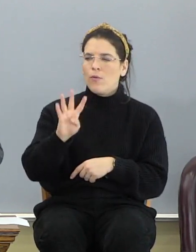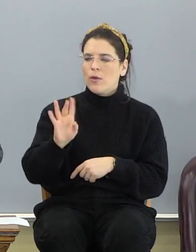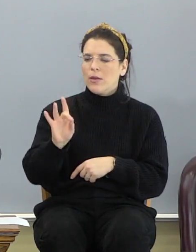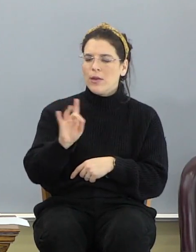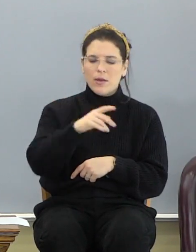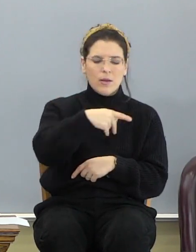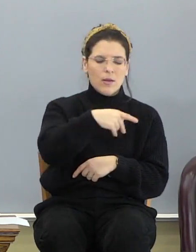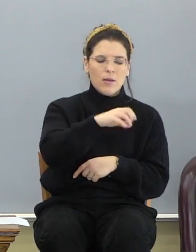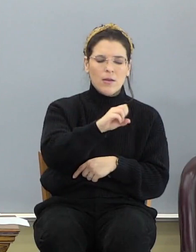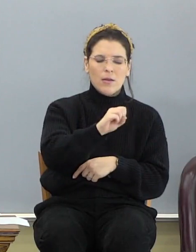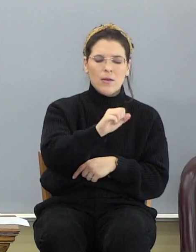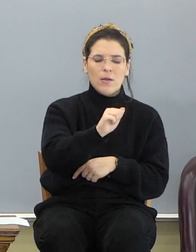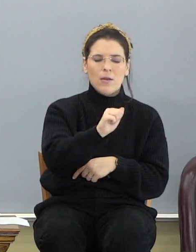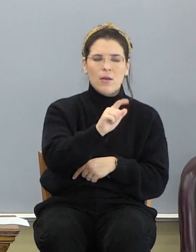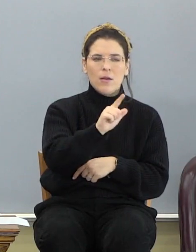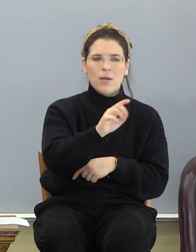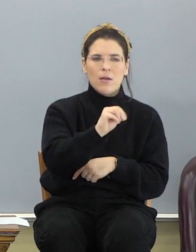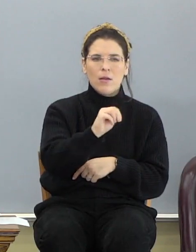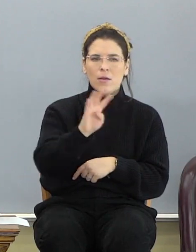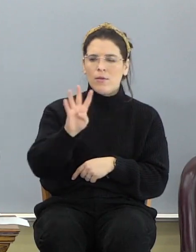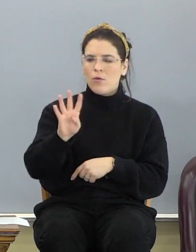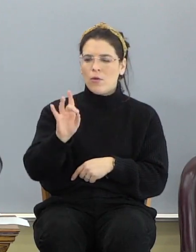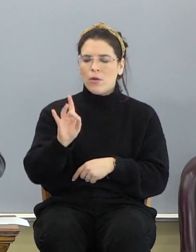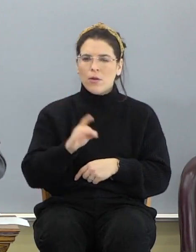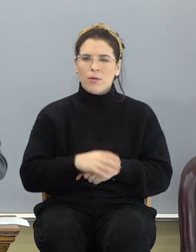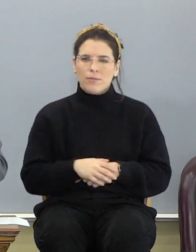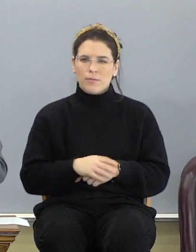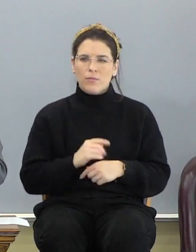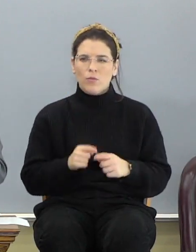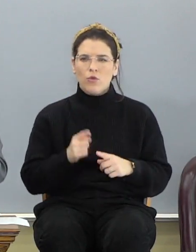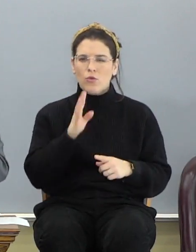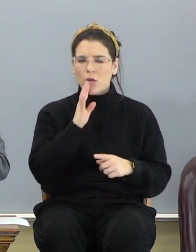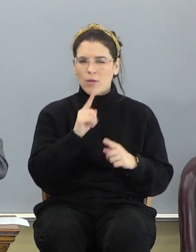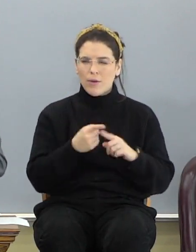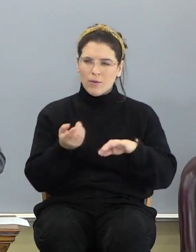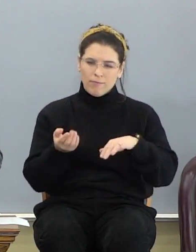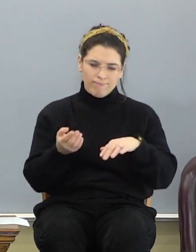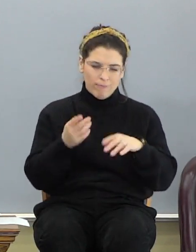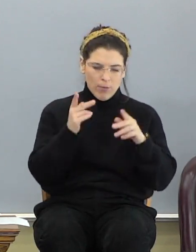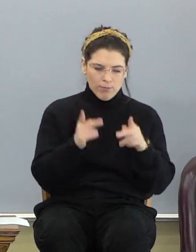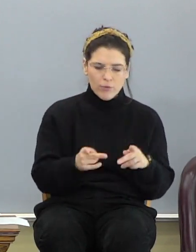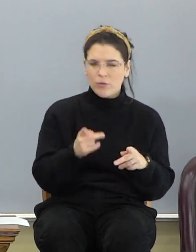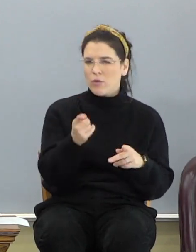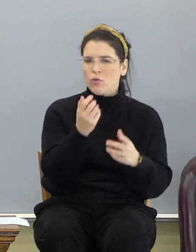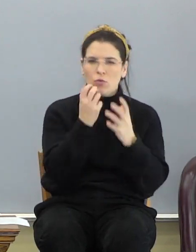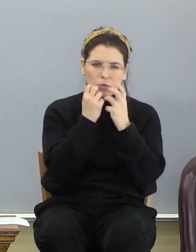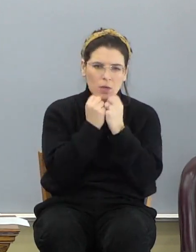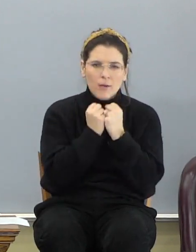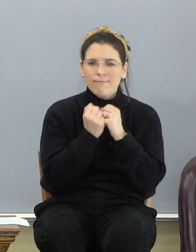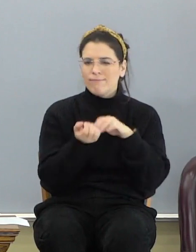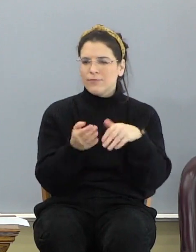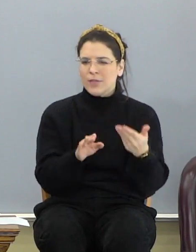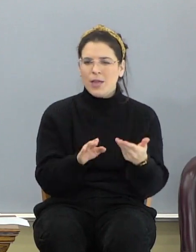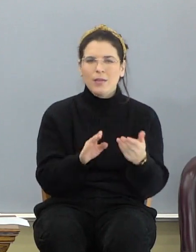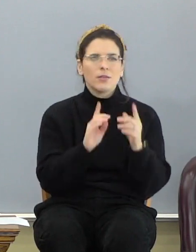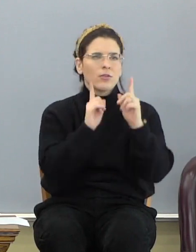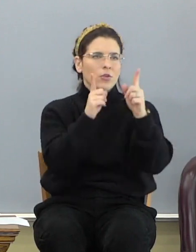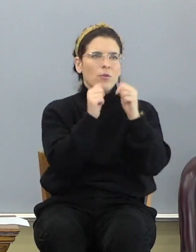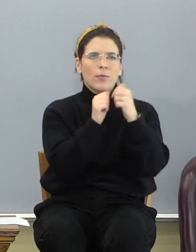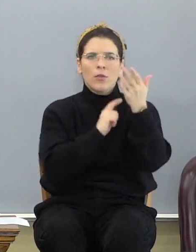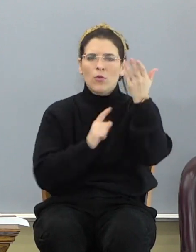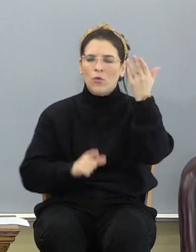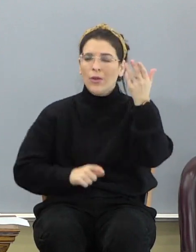a loved one goes to be with the Lord, it's a location. It's not an